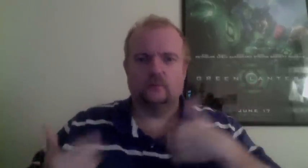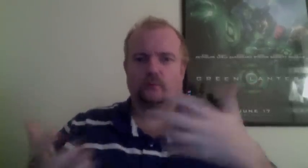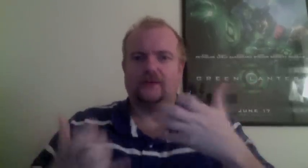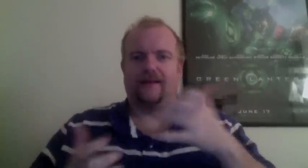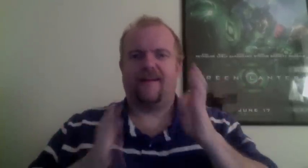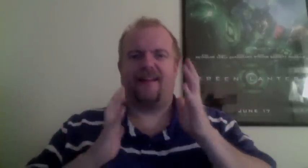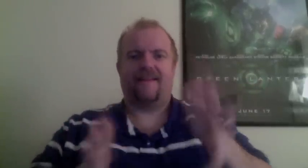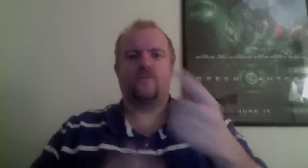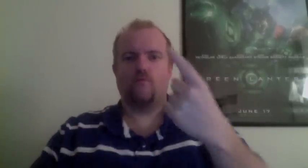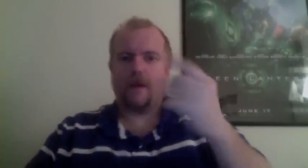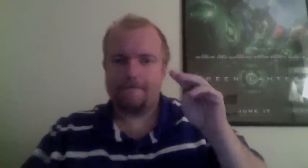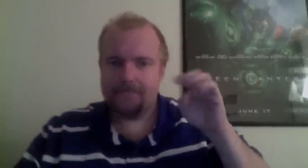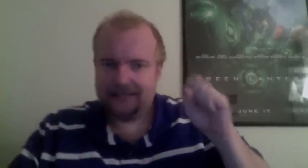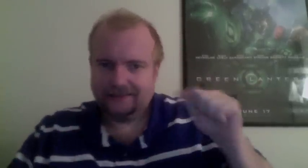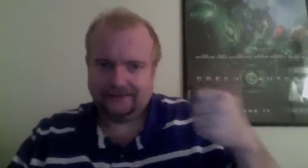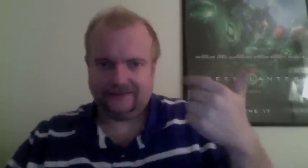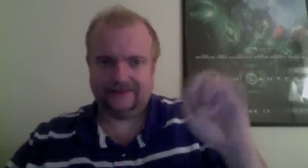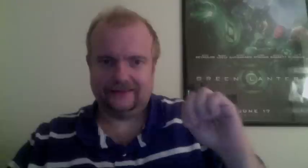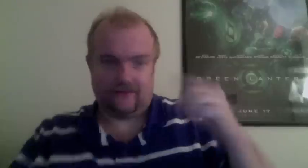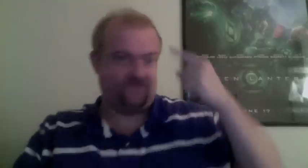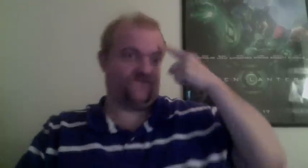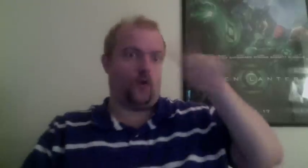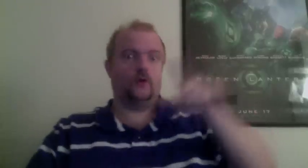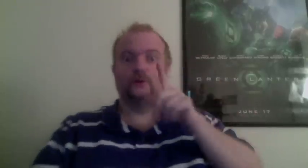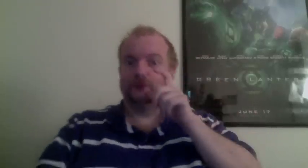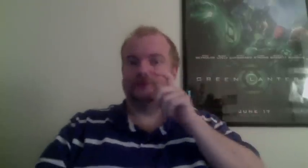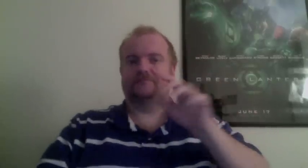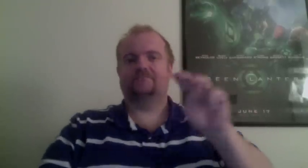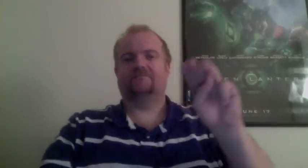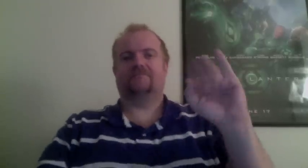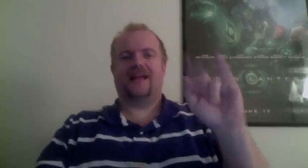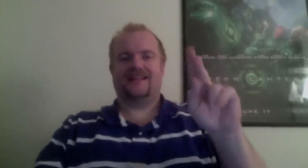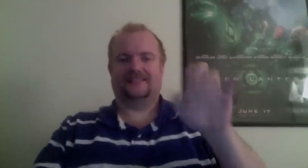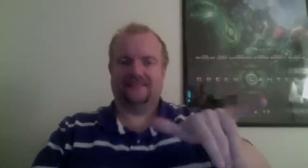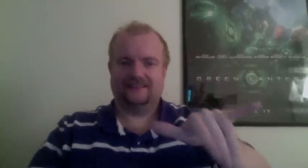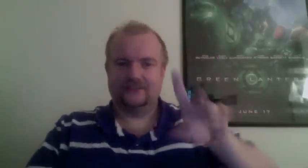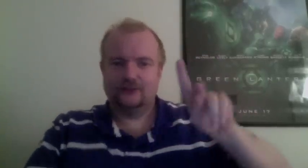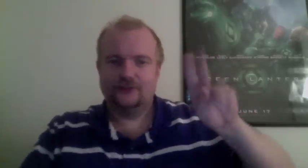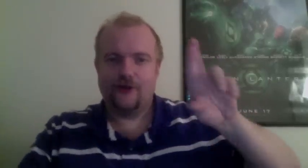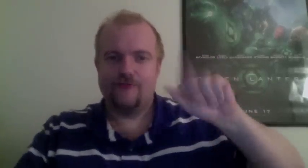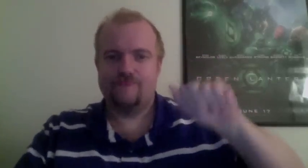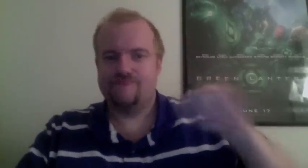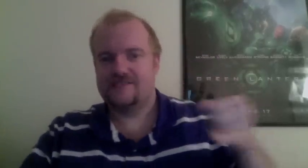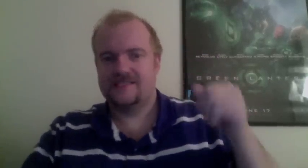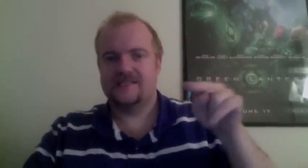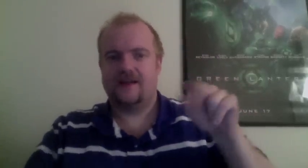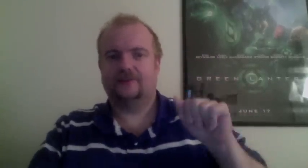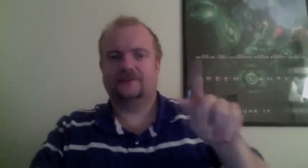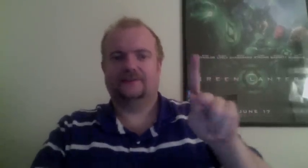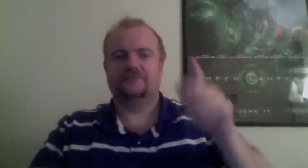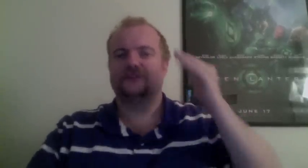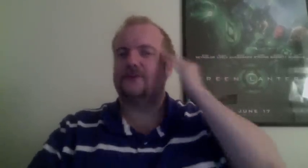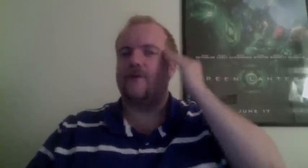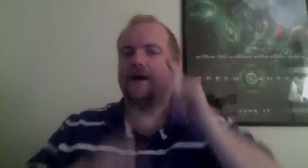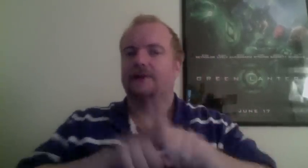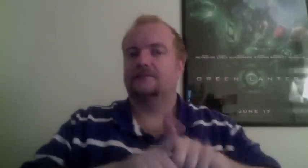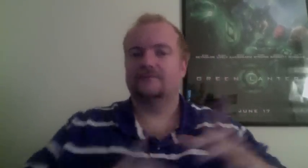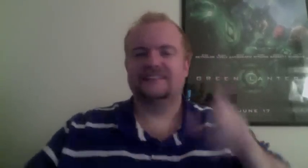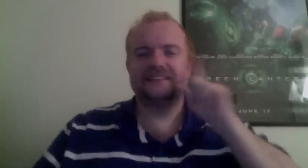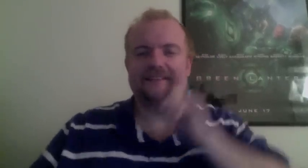cough, or sores. You should not start Humira if you have any kind of infection. If you're tired of going around in circles, get headed in a new